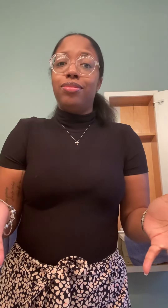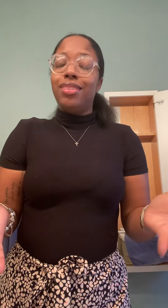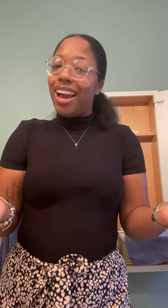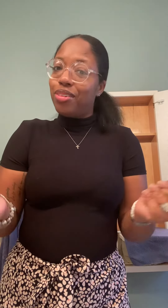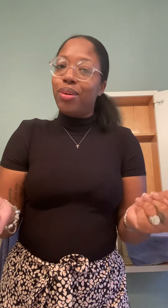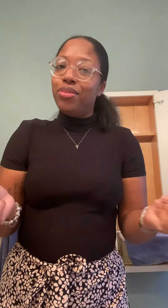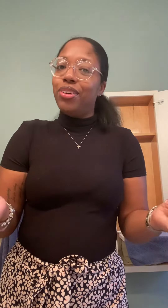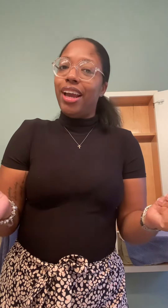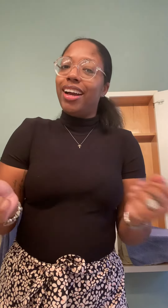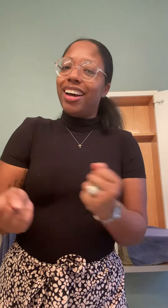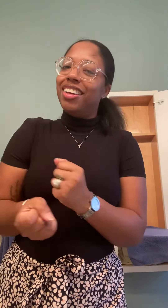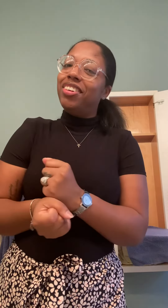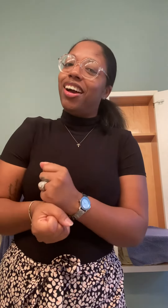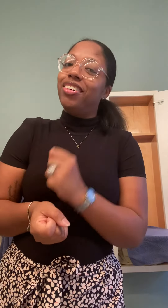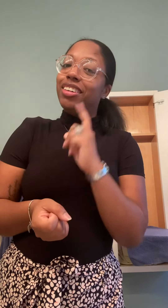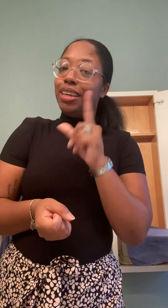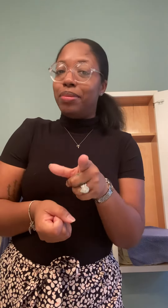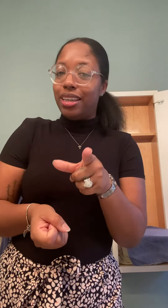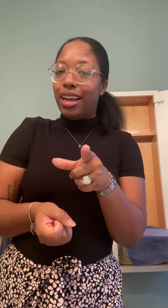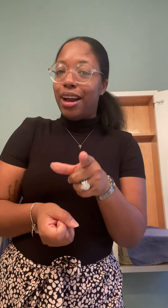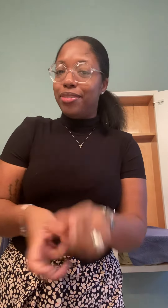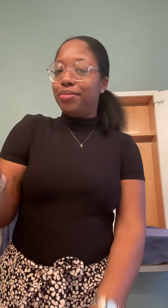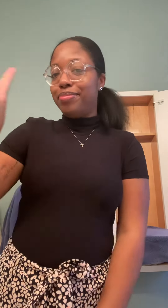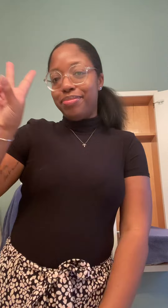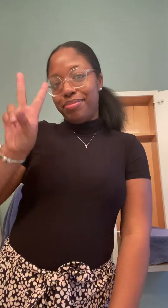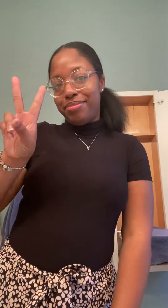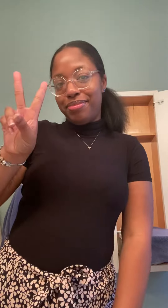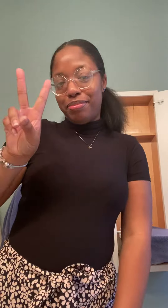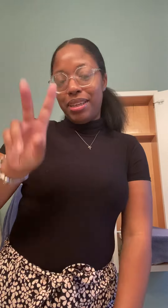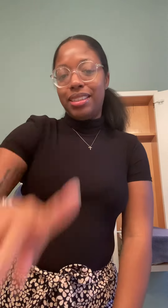Have a wonderful day. I love y'all. Keep thugging it out. Peace.